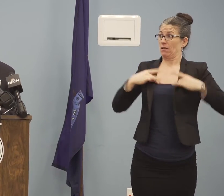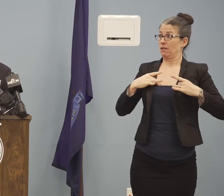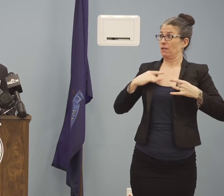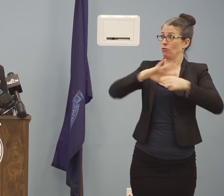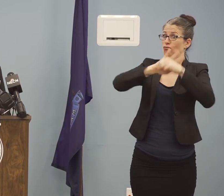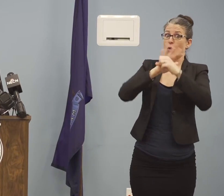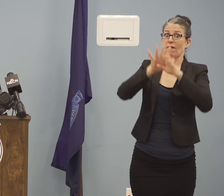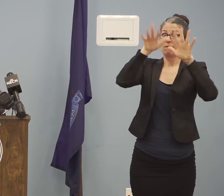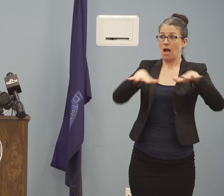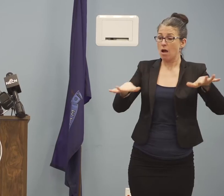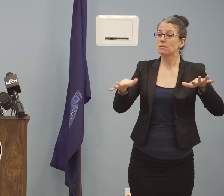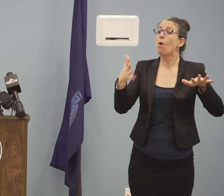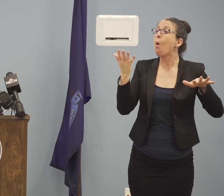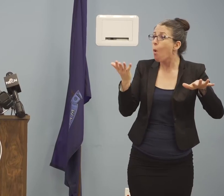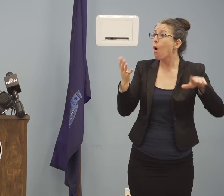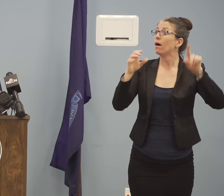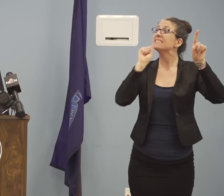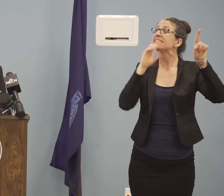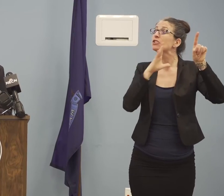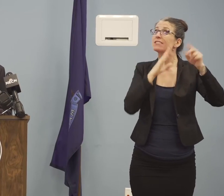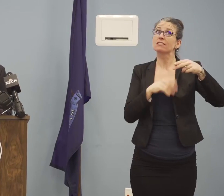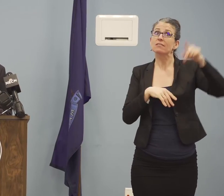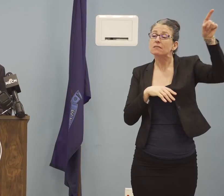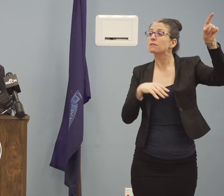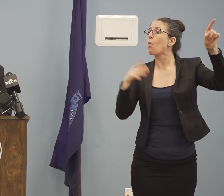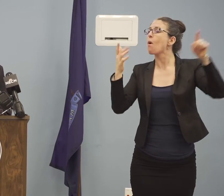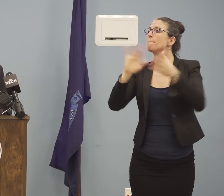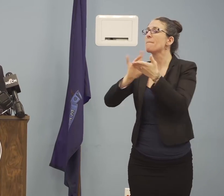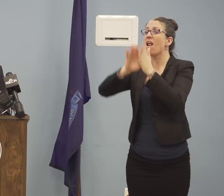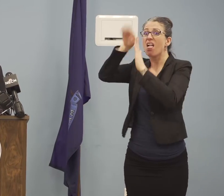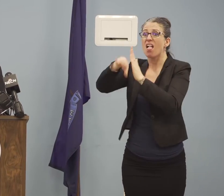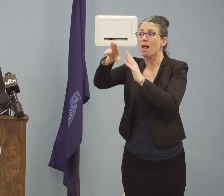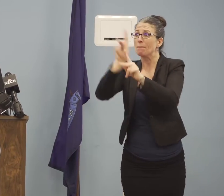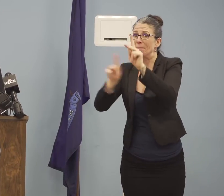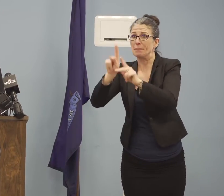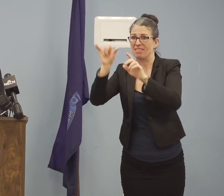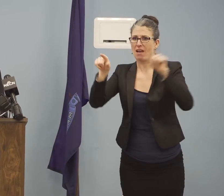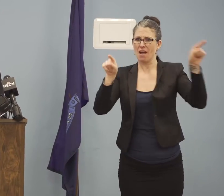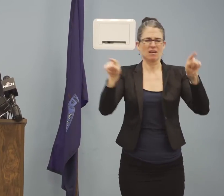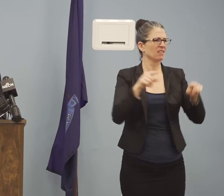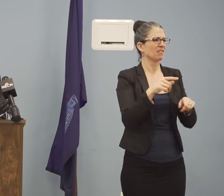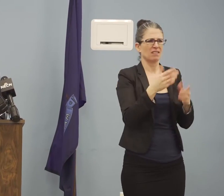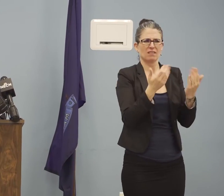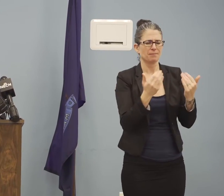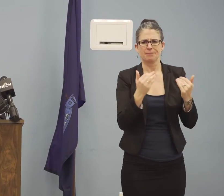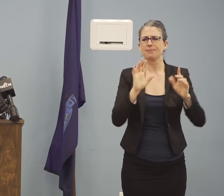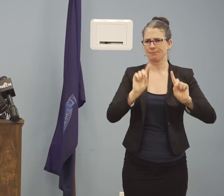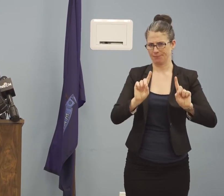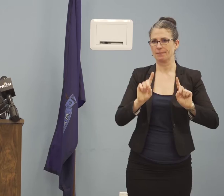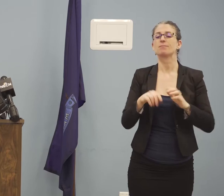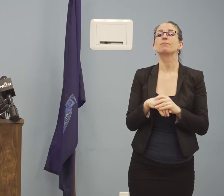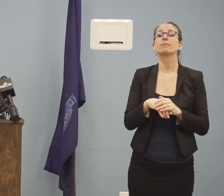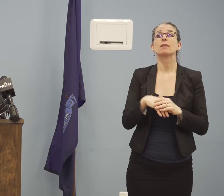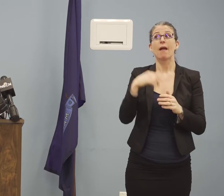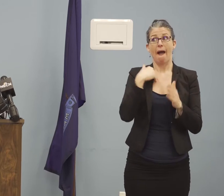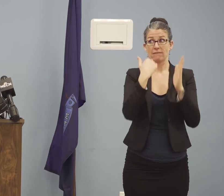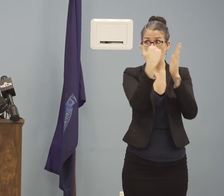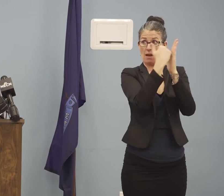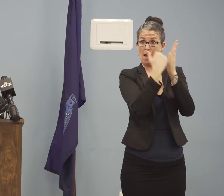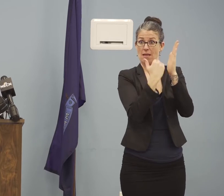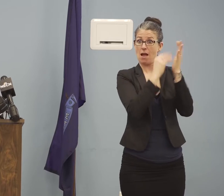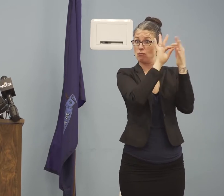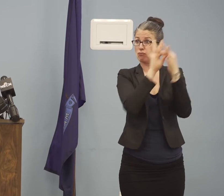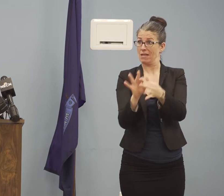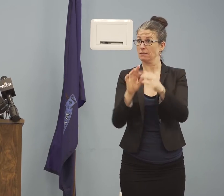The question is, has guidance around testing changed? Nationwide, as well as in other